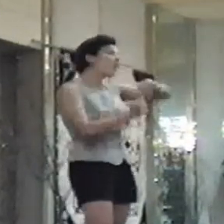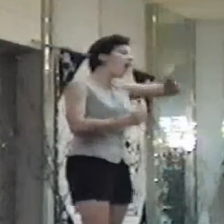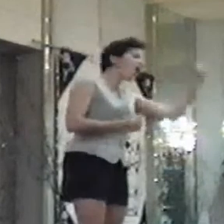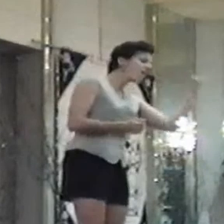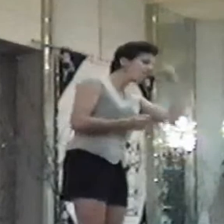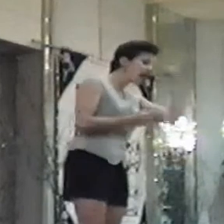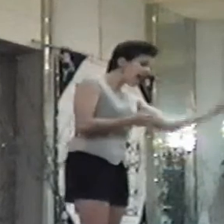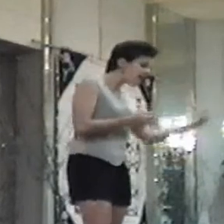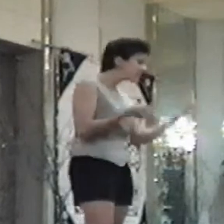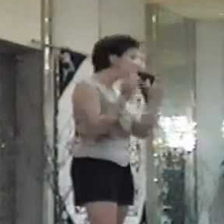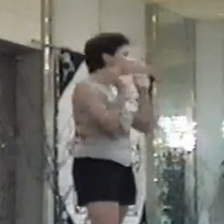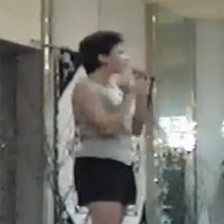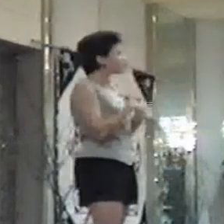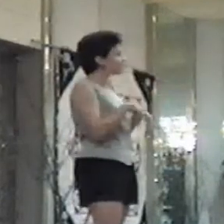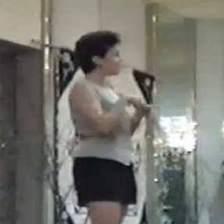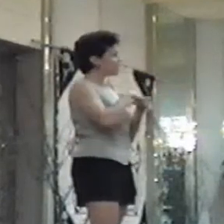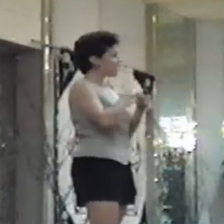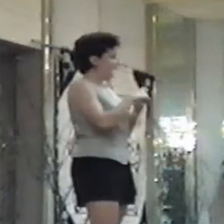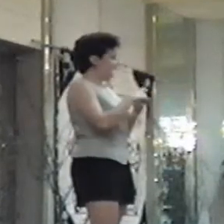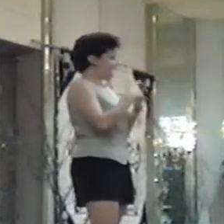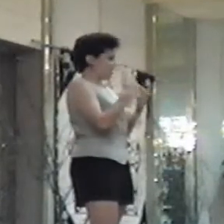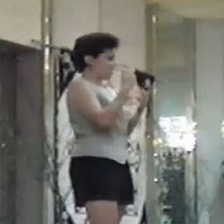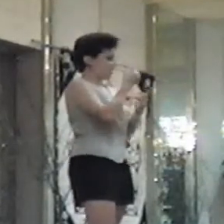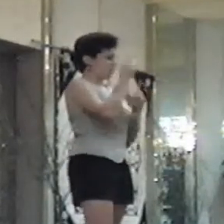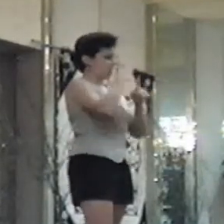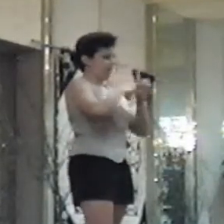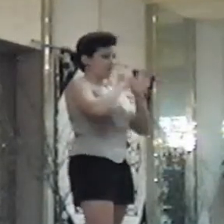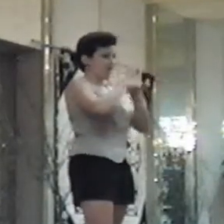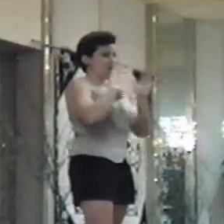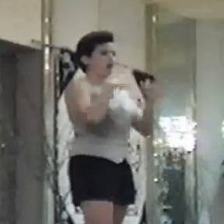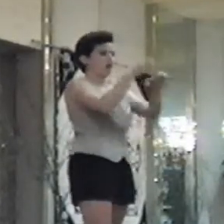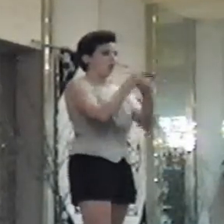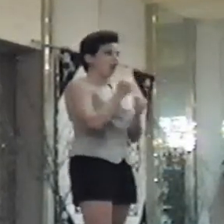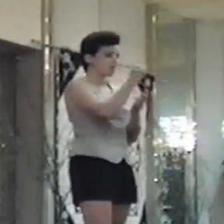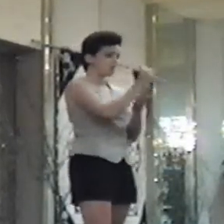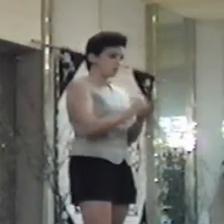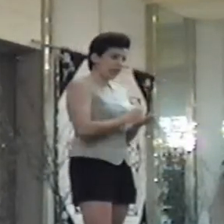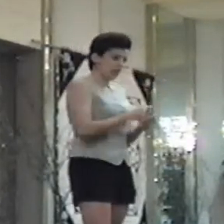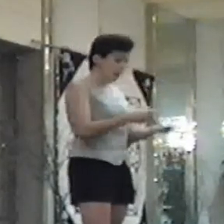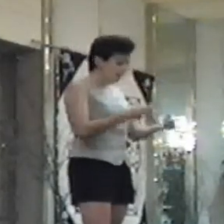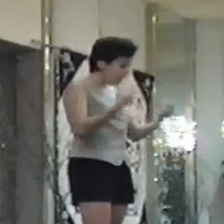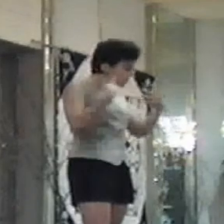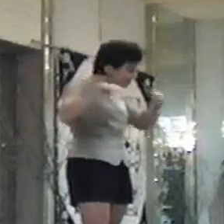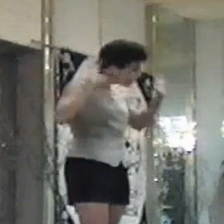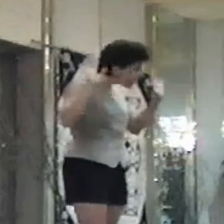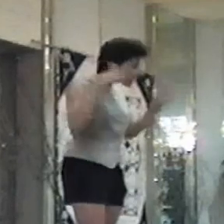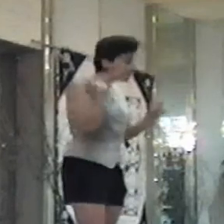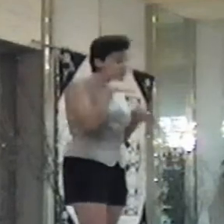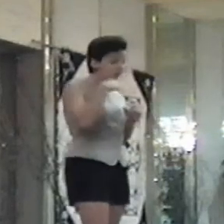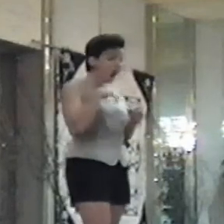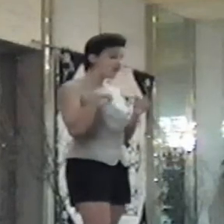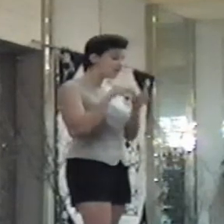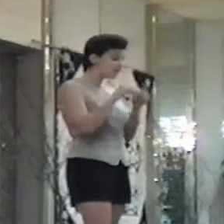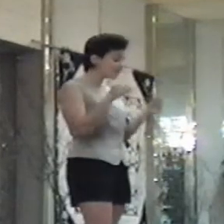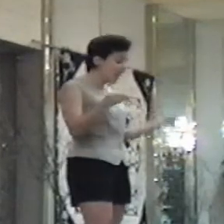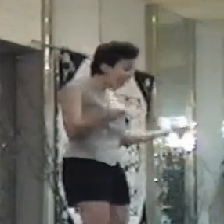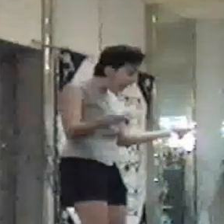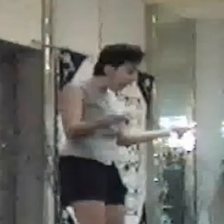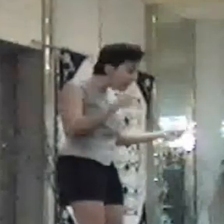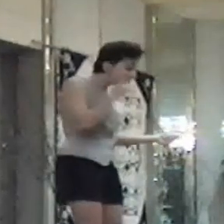They said they would go, I think, go with the other idea that was a few months later, I got the script. And I was really impressed.